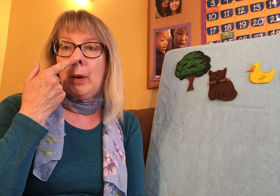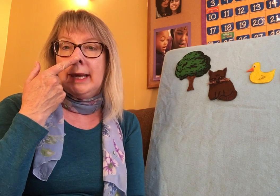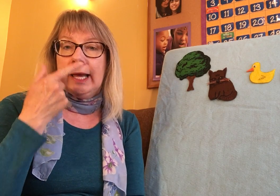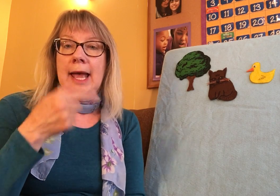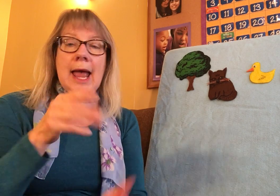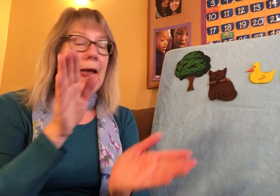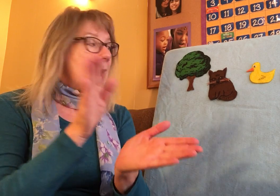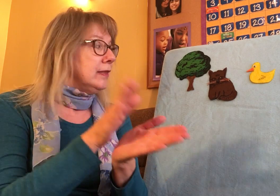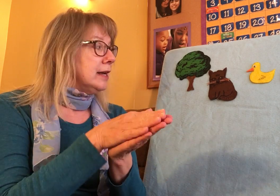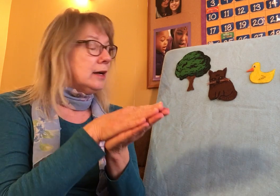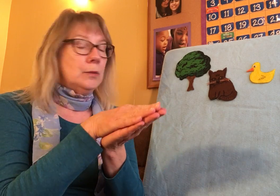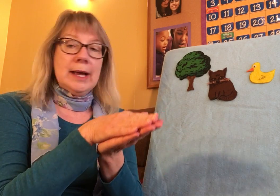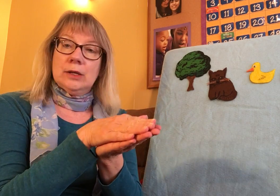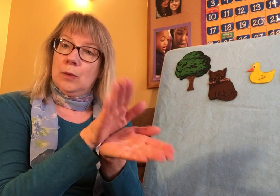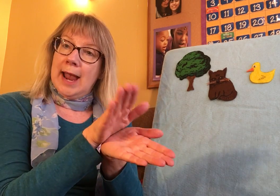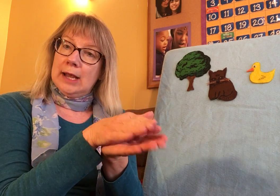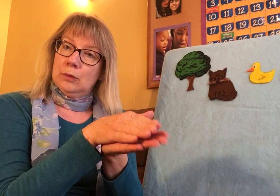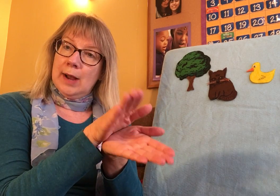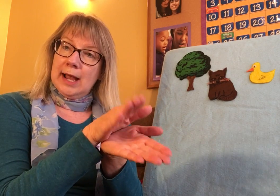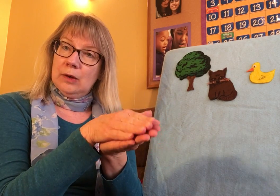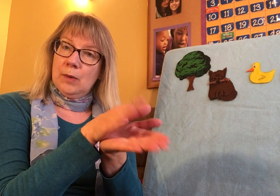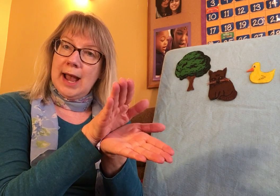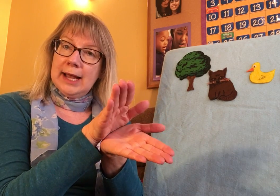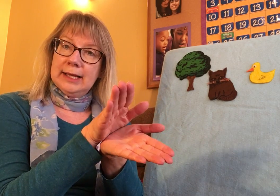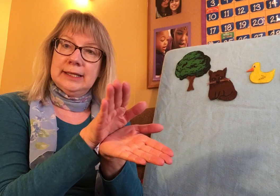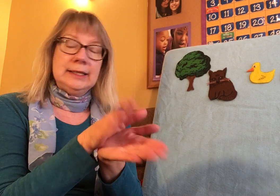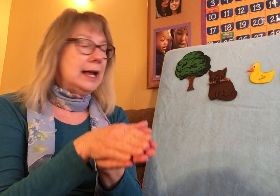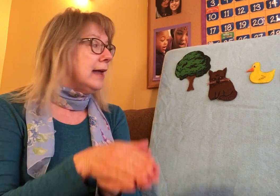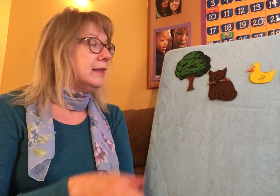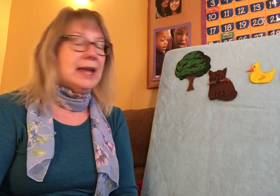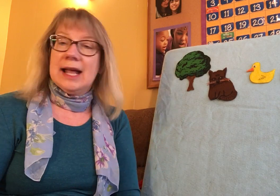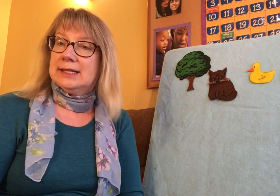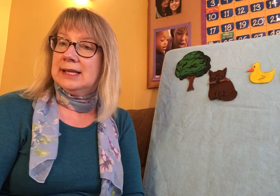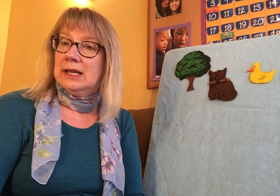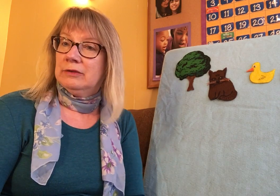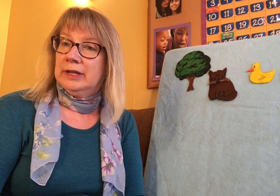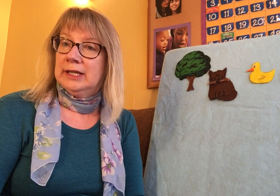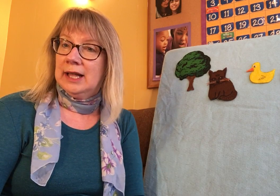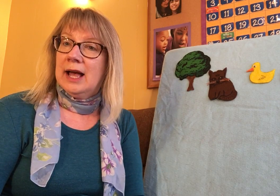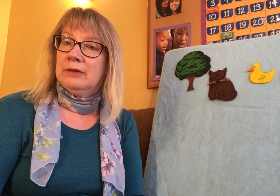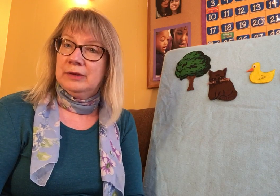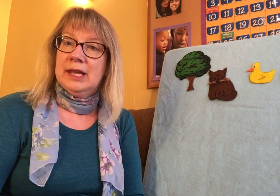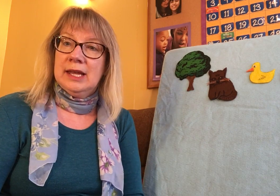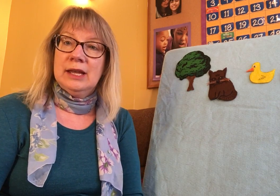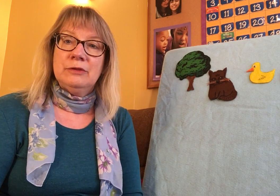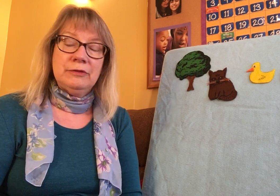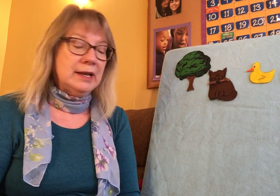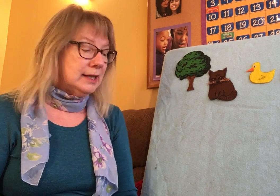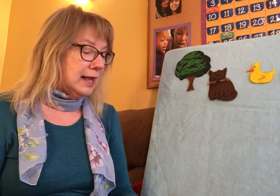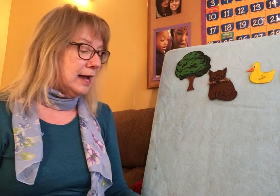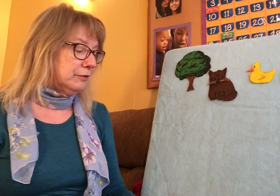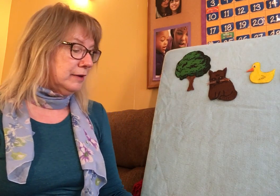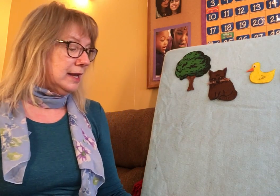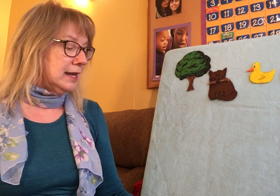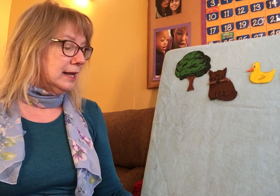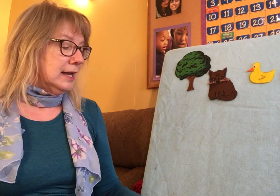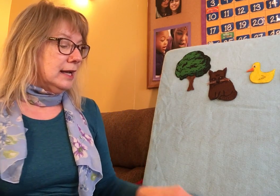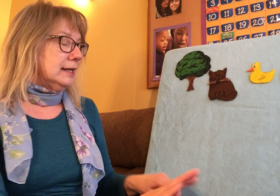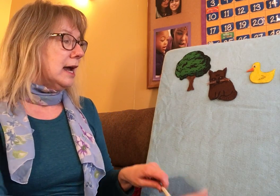oink. And the duck went quack, quack, quack. And the cat sang fiddle-eye-fee. Fiddle-eye-fee. Now